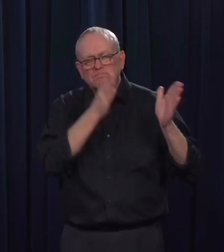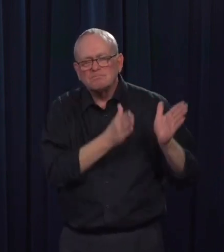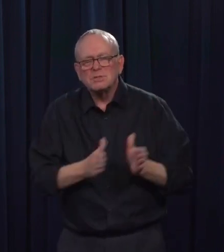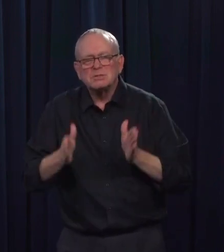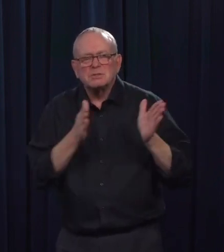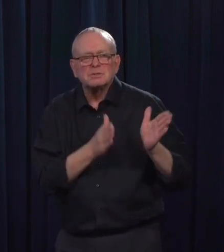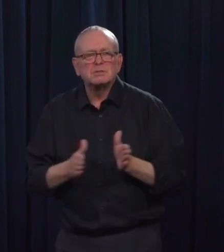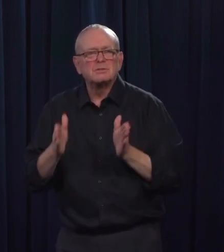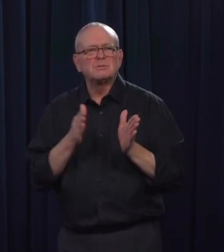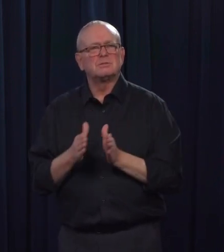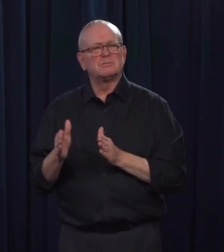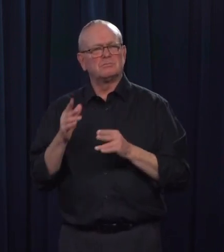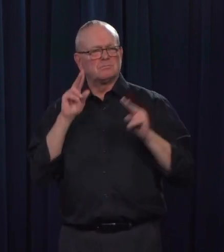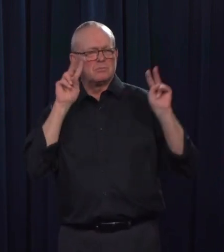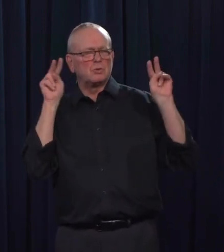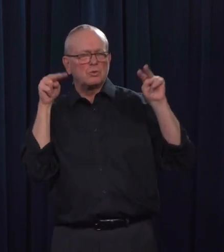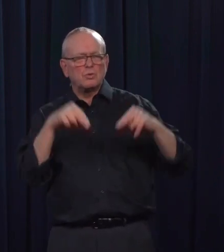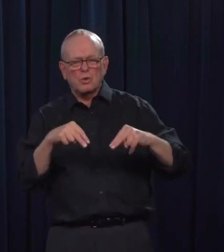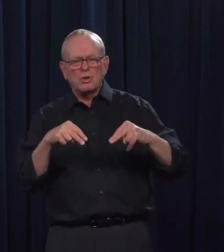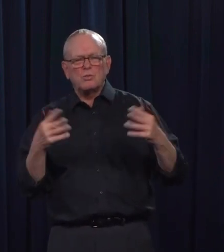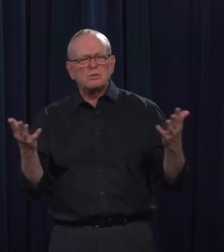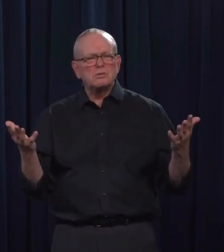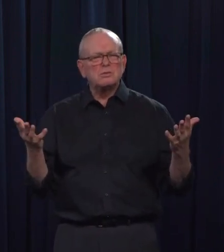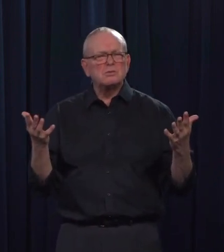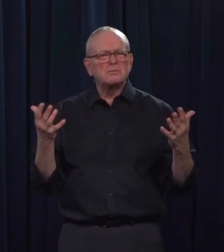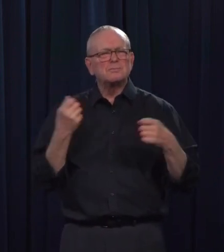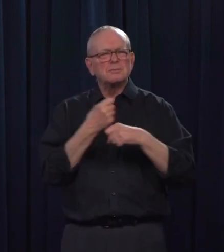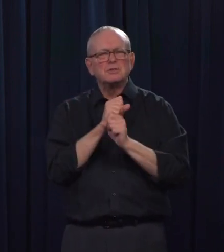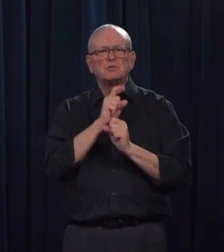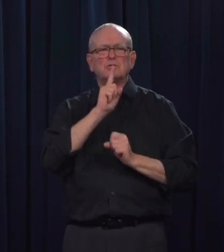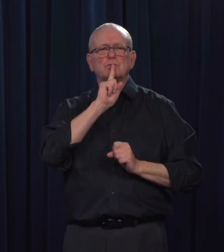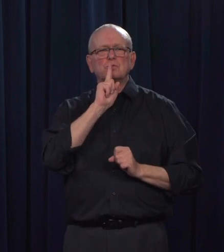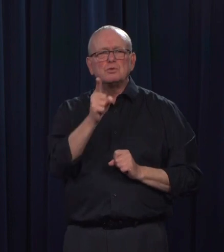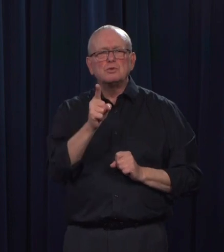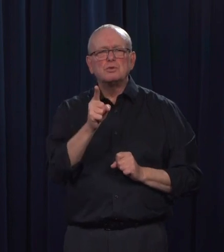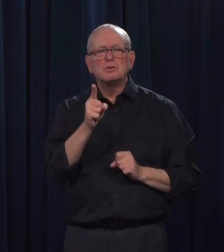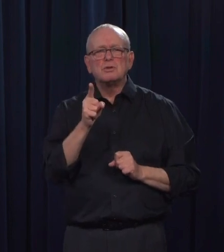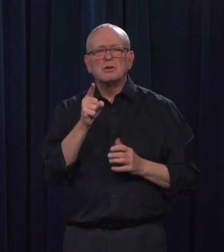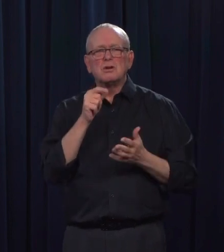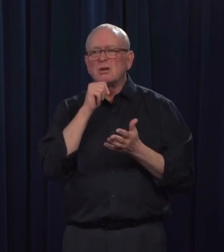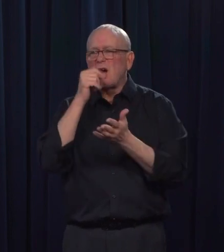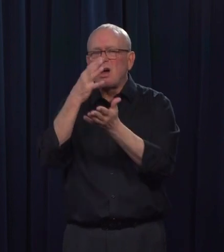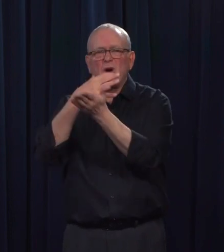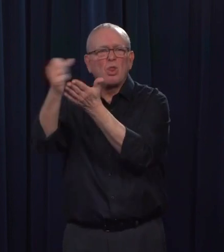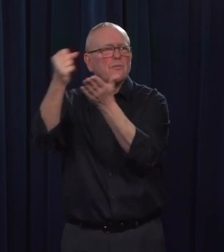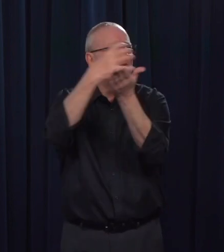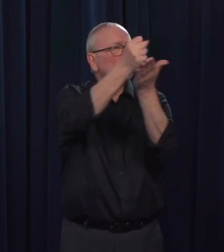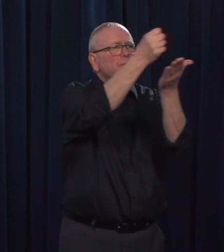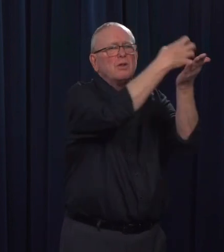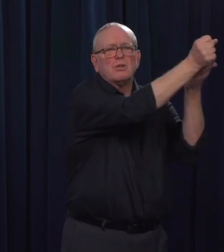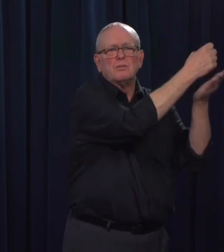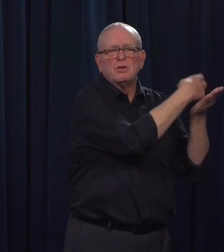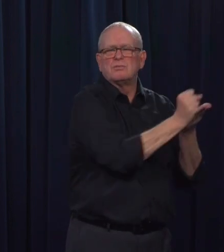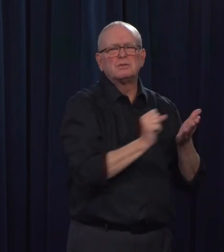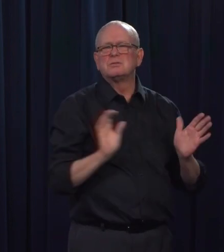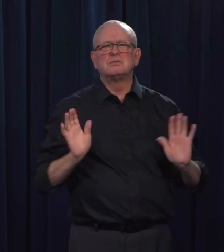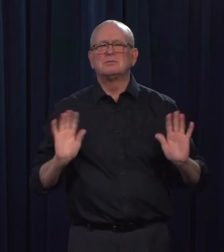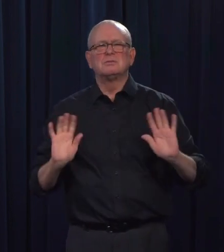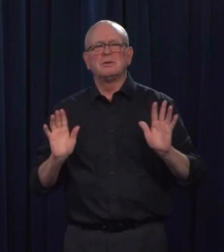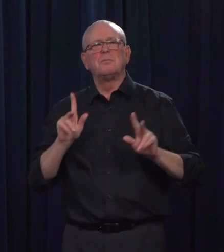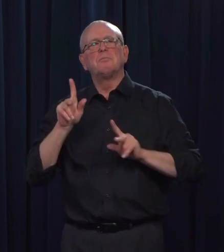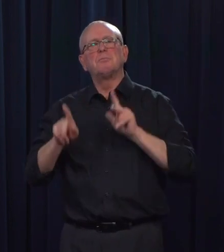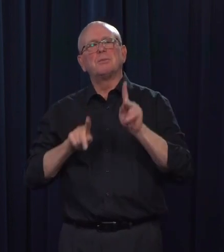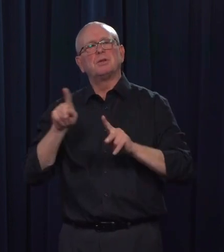have really looked into the supply chains to confirm that there really aren't any issues. It was essentially a demand issue and not a supply